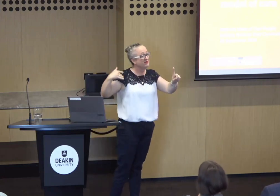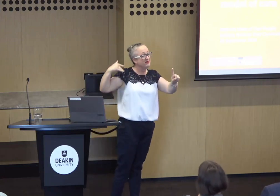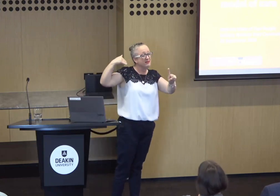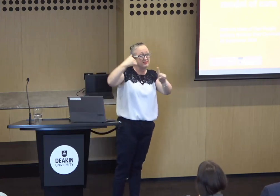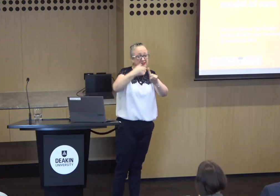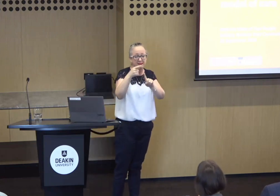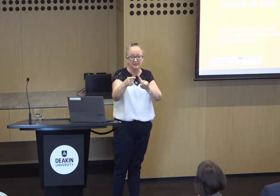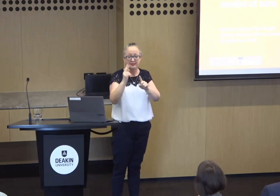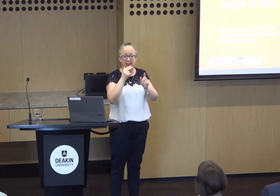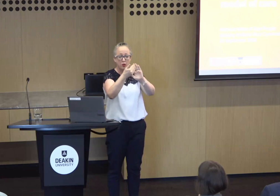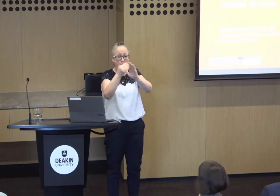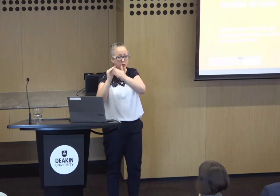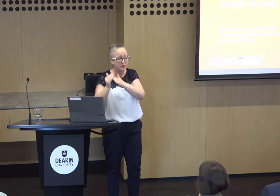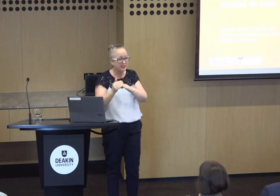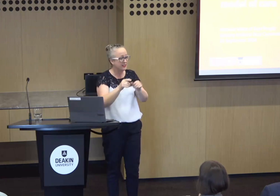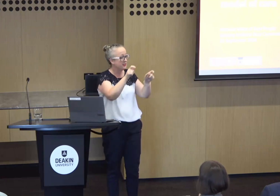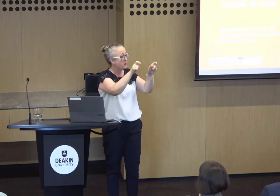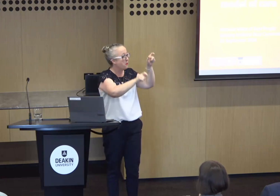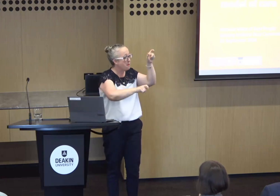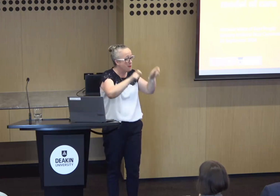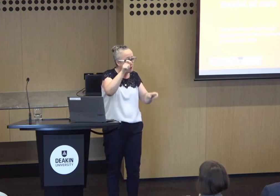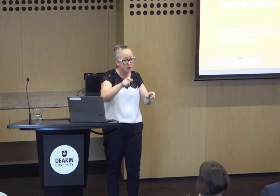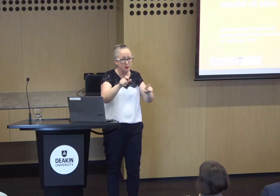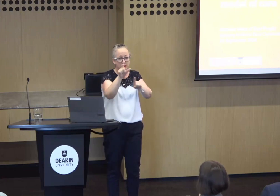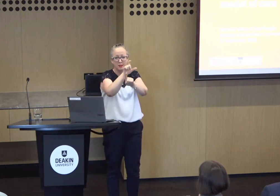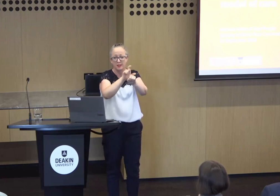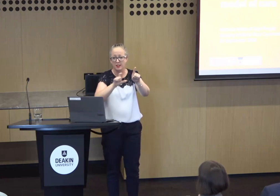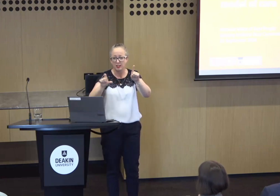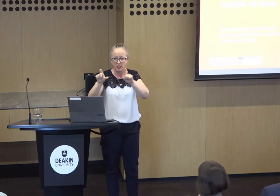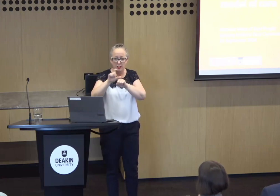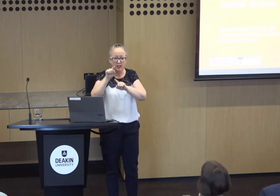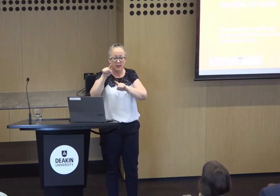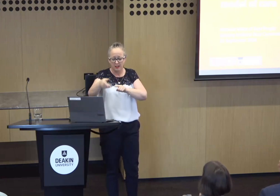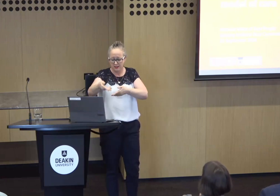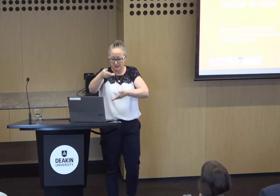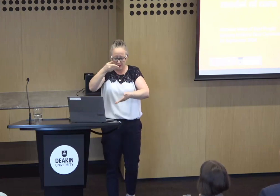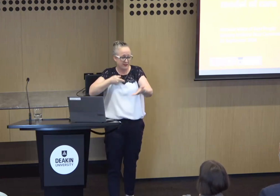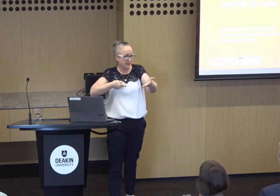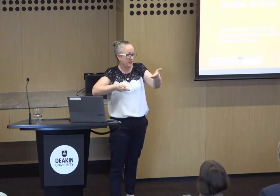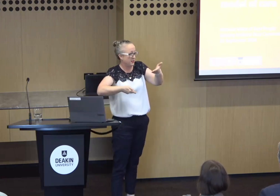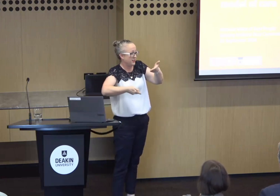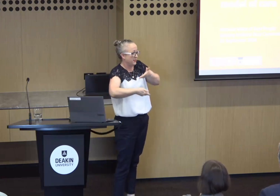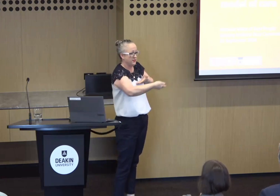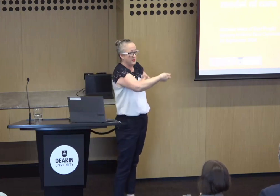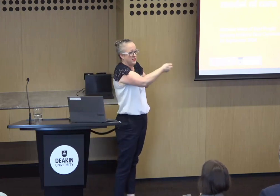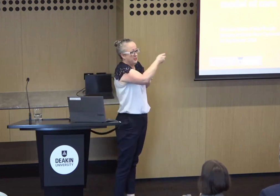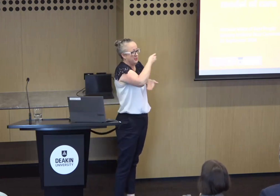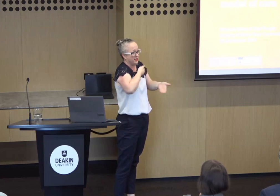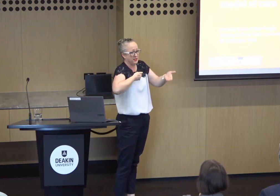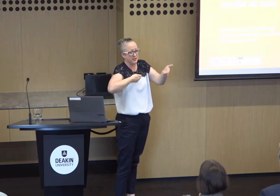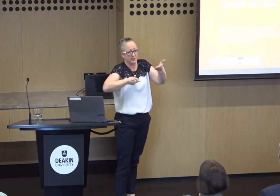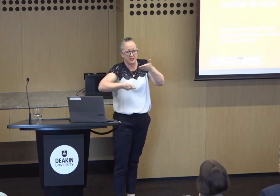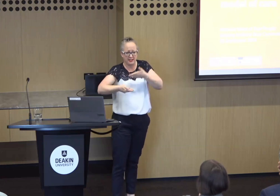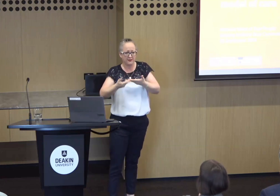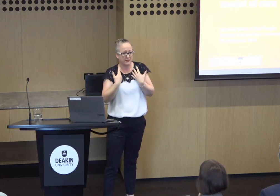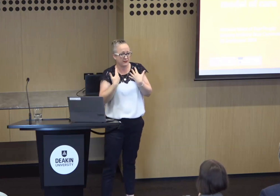25 years within the deaf community, sharing people's experiences, their culture.